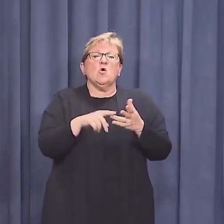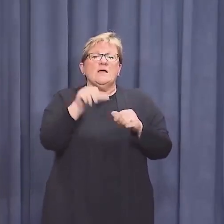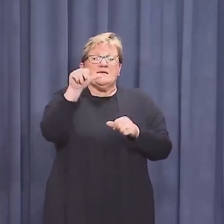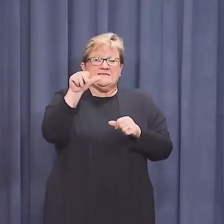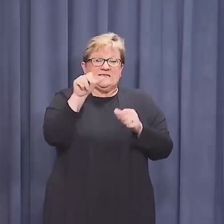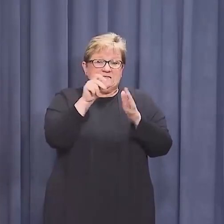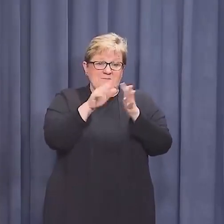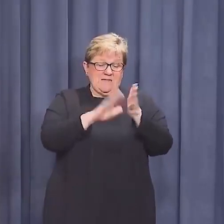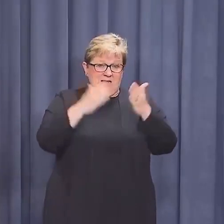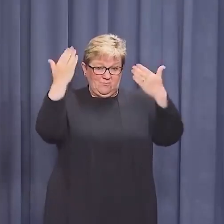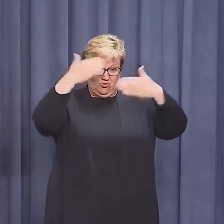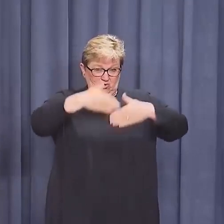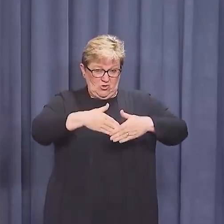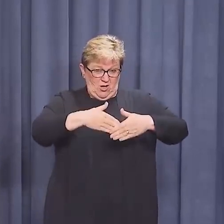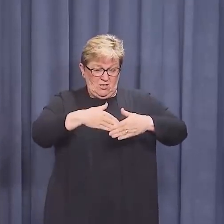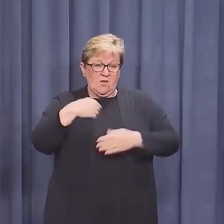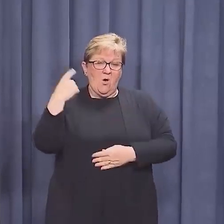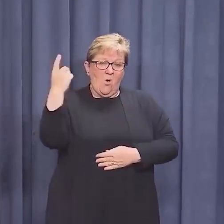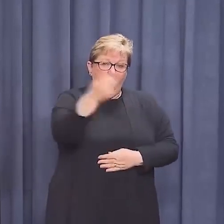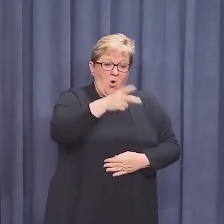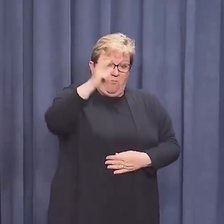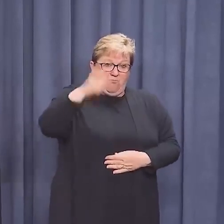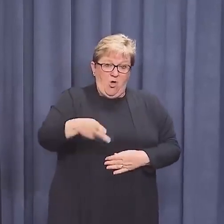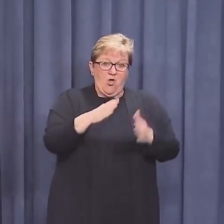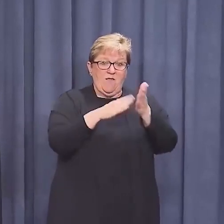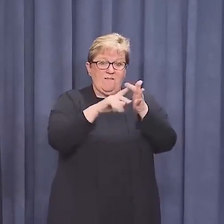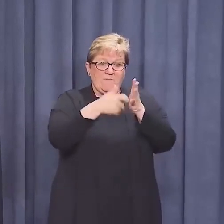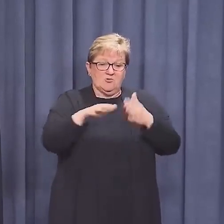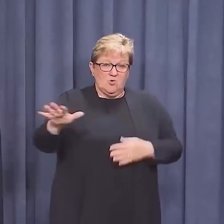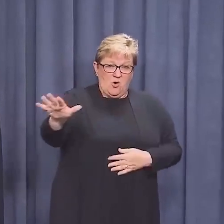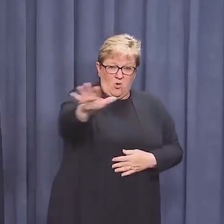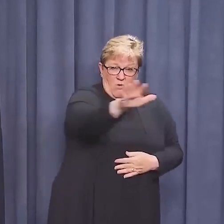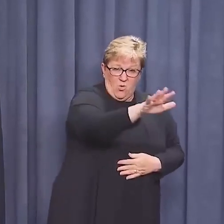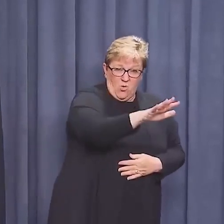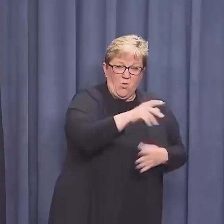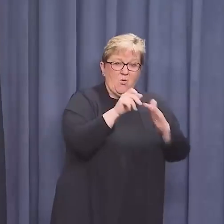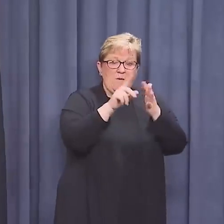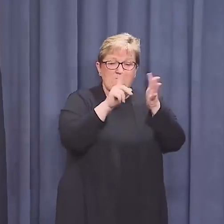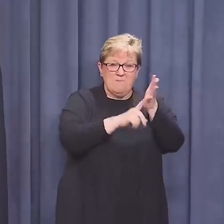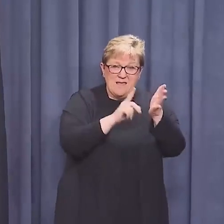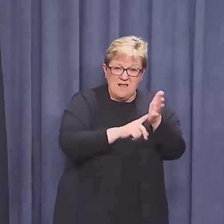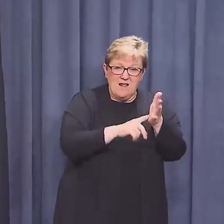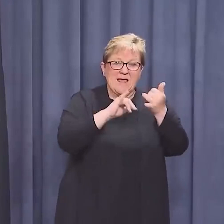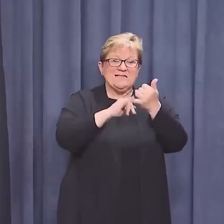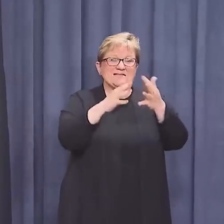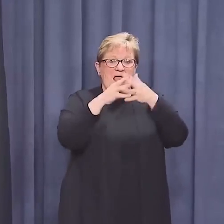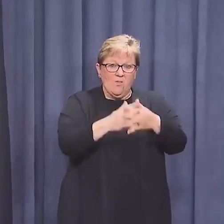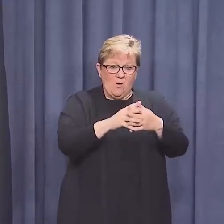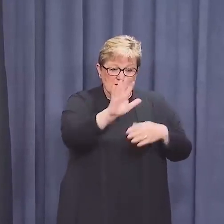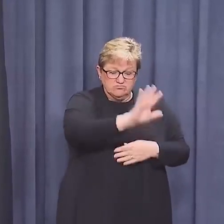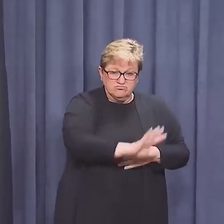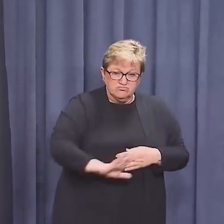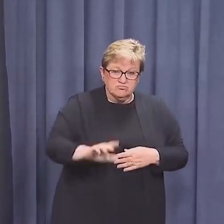6pm tonight the whole Perth metropolitan area, the Peel region and the southwest region